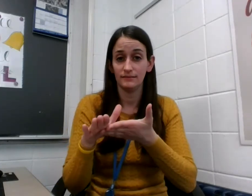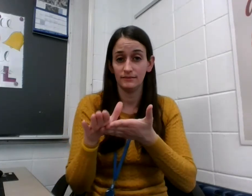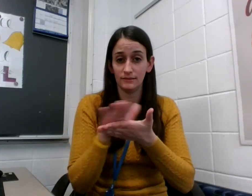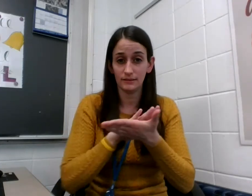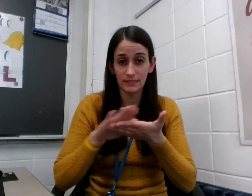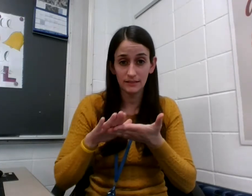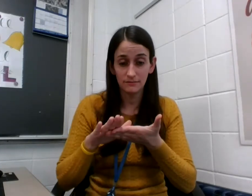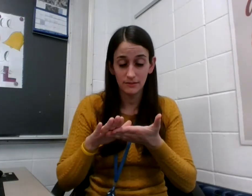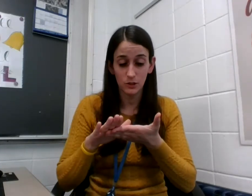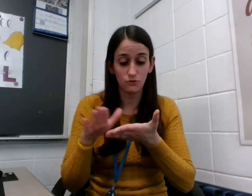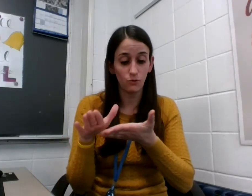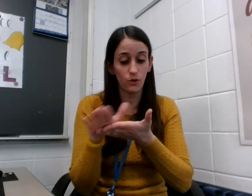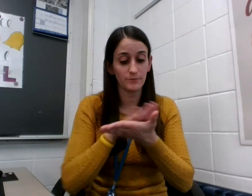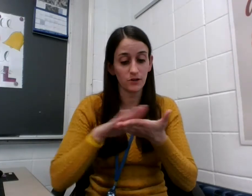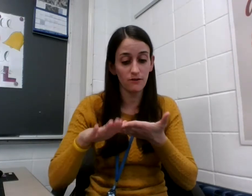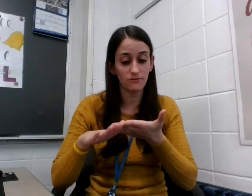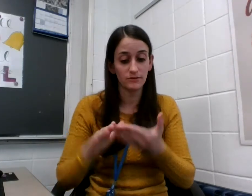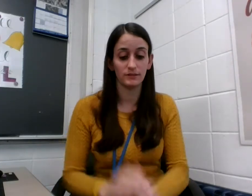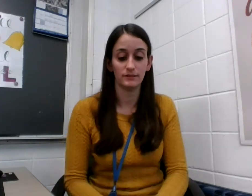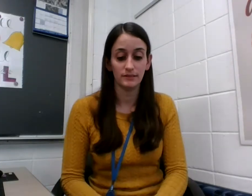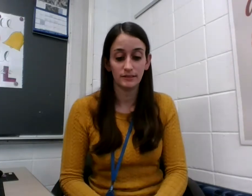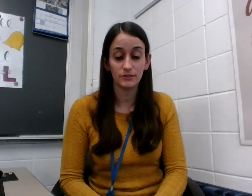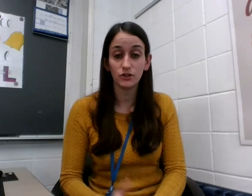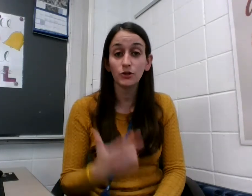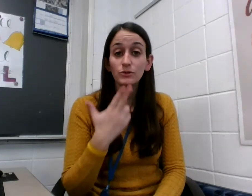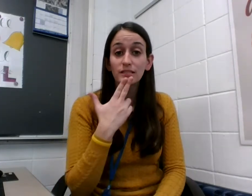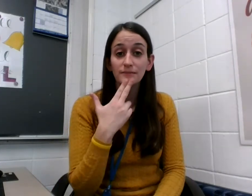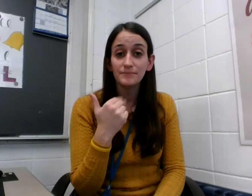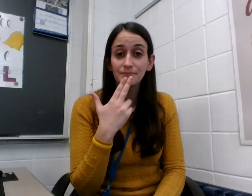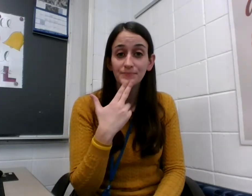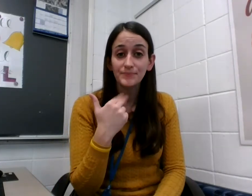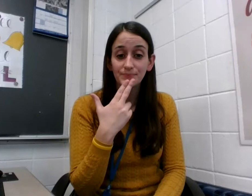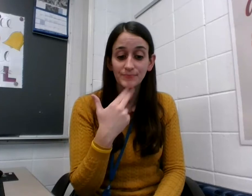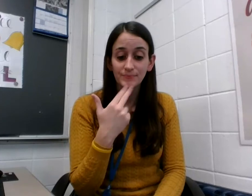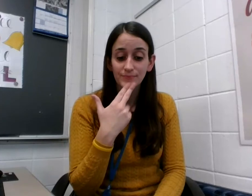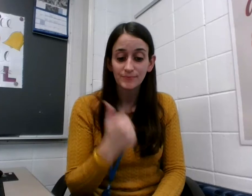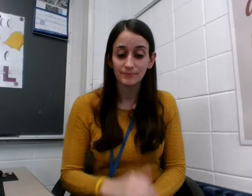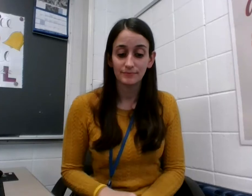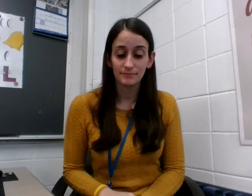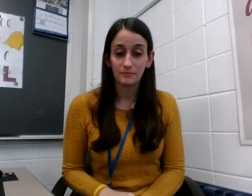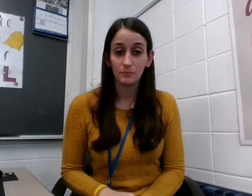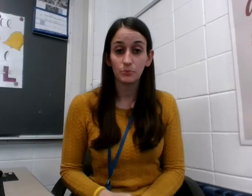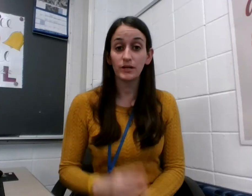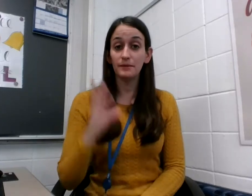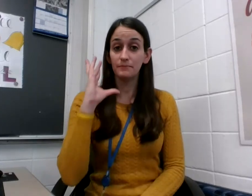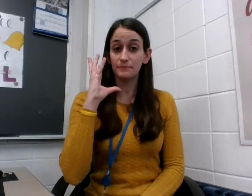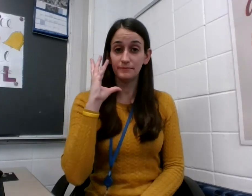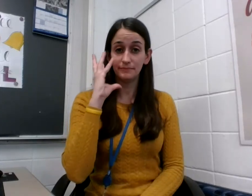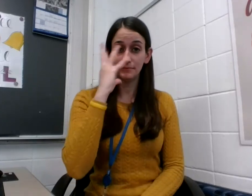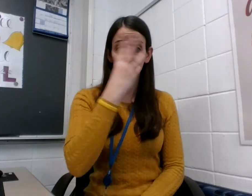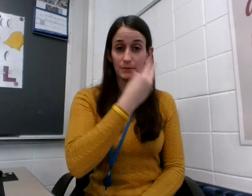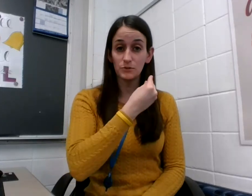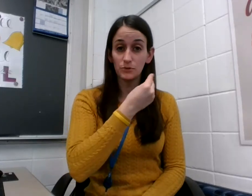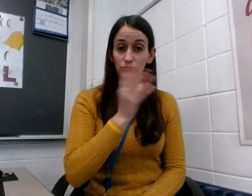Clean, like you wiped it off. It's cute, pretty, same as beautiful.